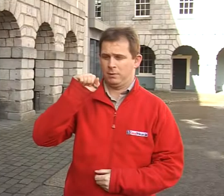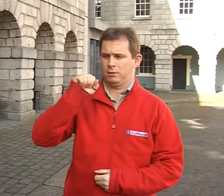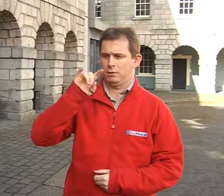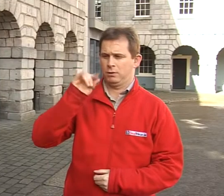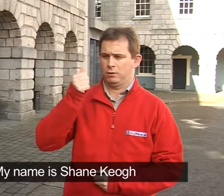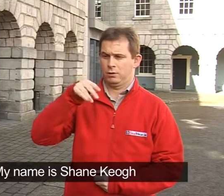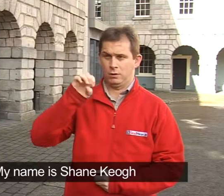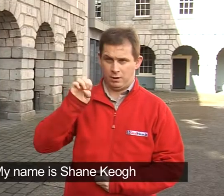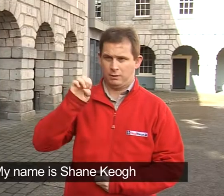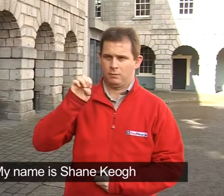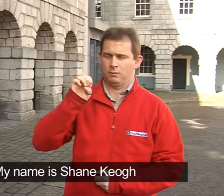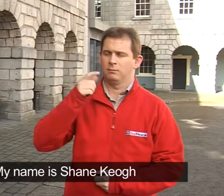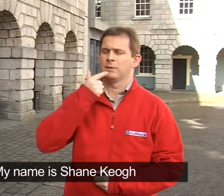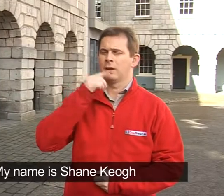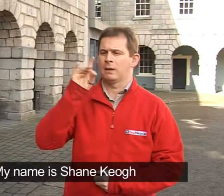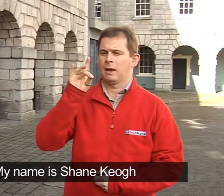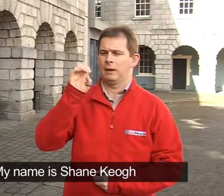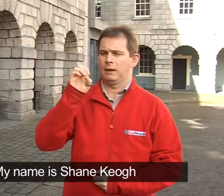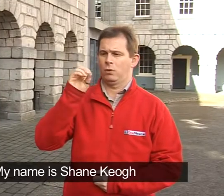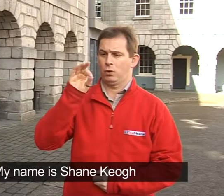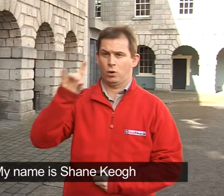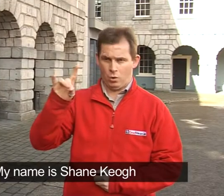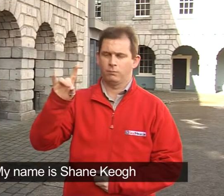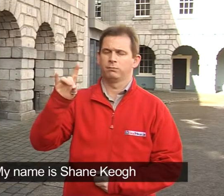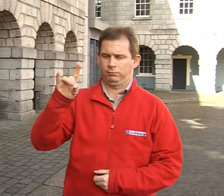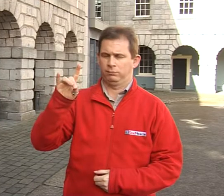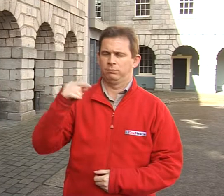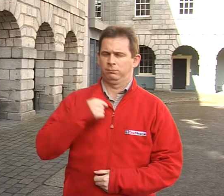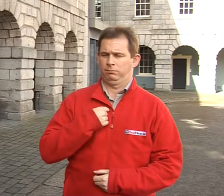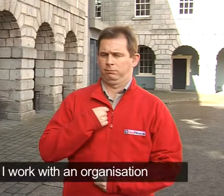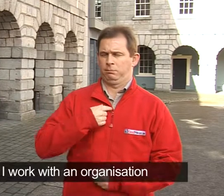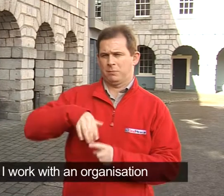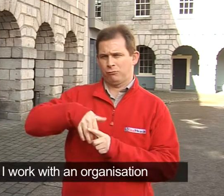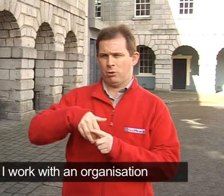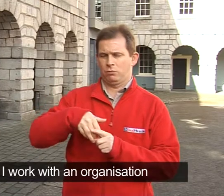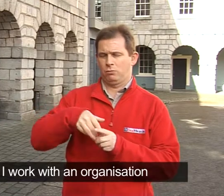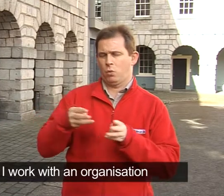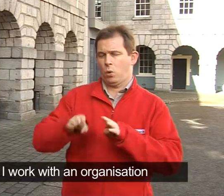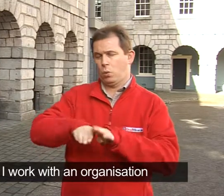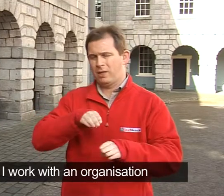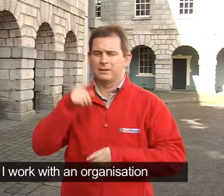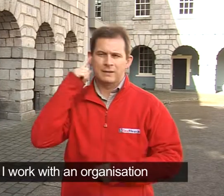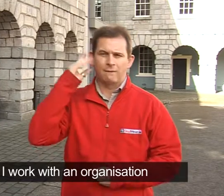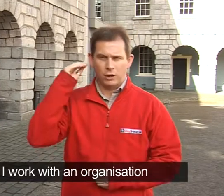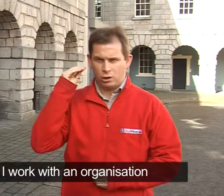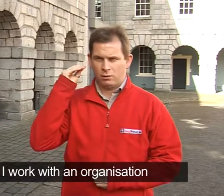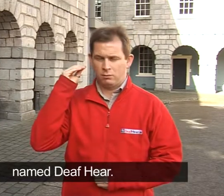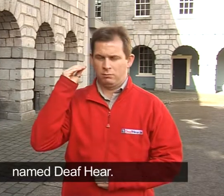My name is Shane Keogh and I work with an organisation named